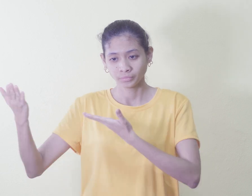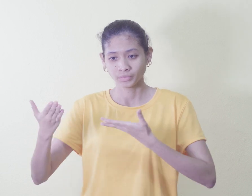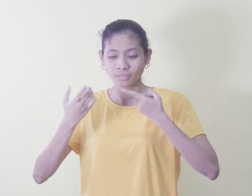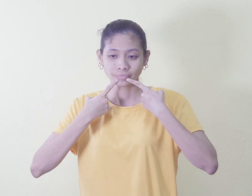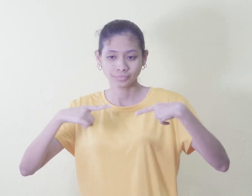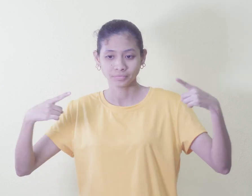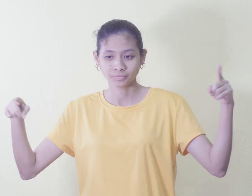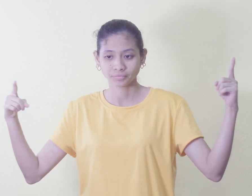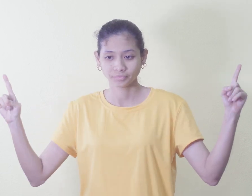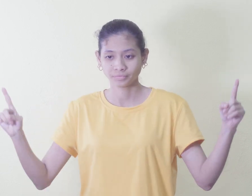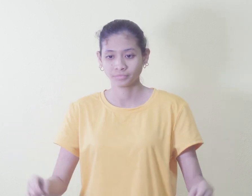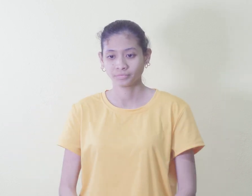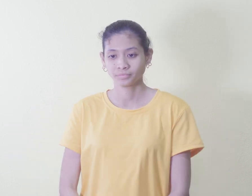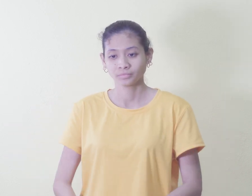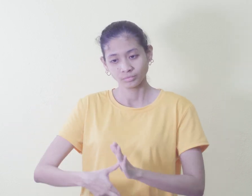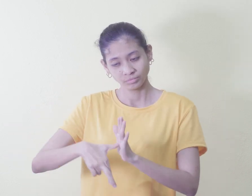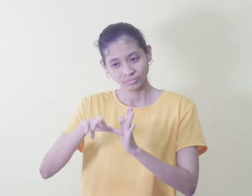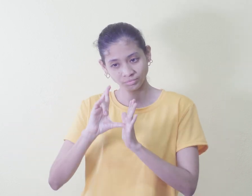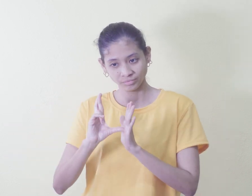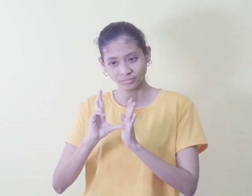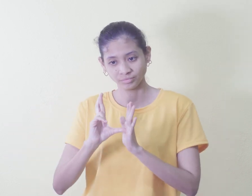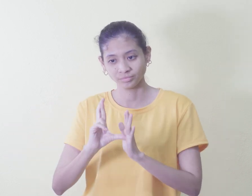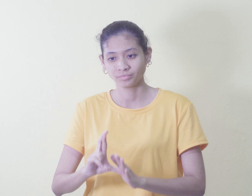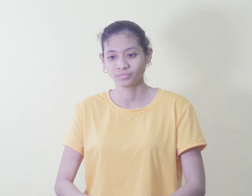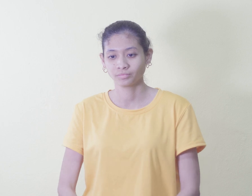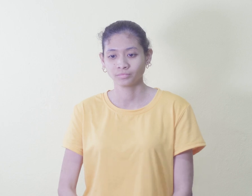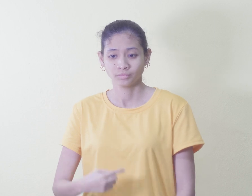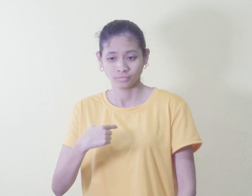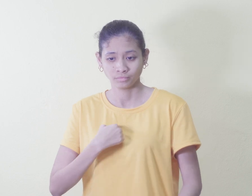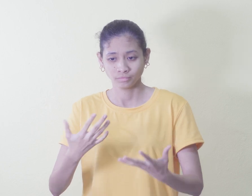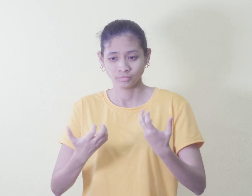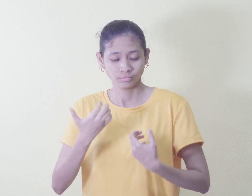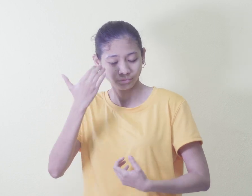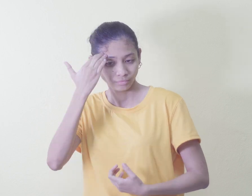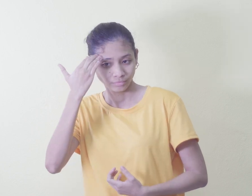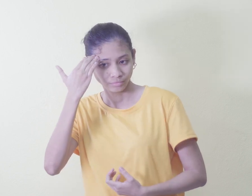Brings success. Results. I wanna know.